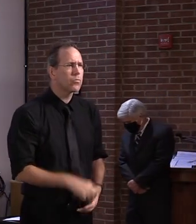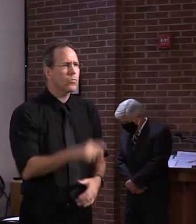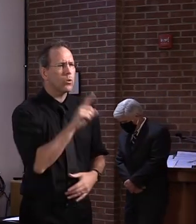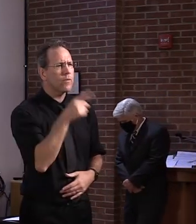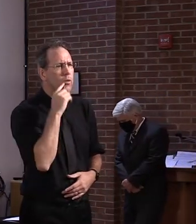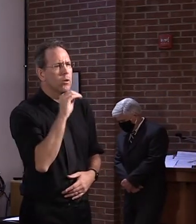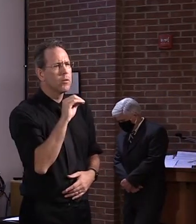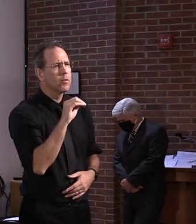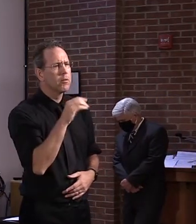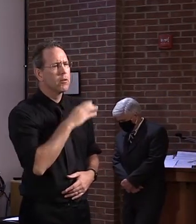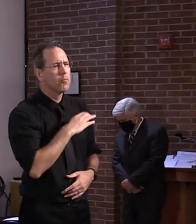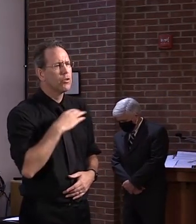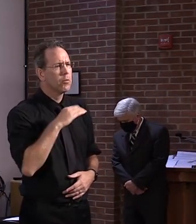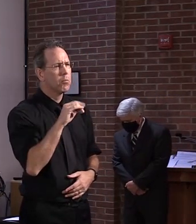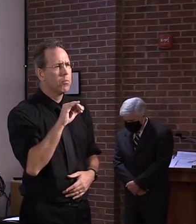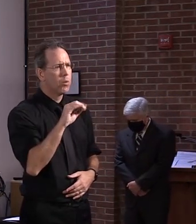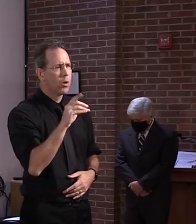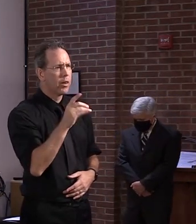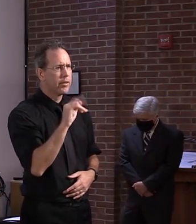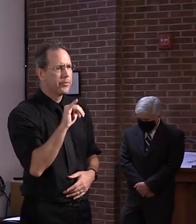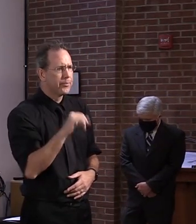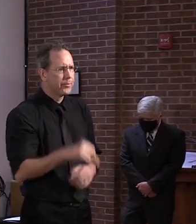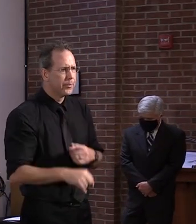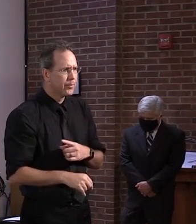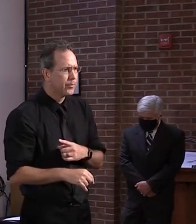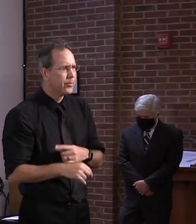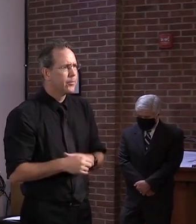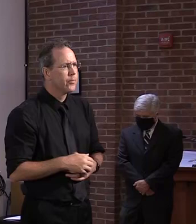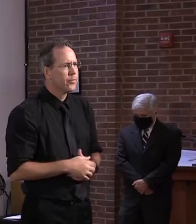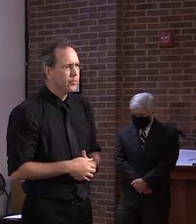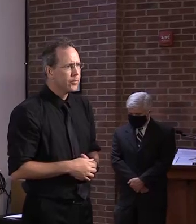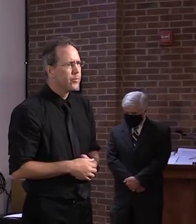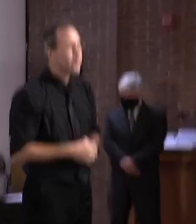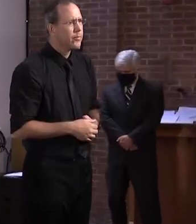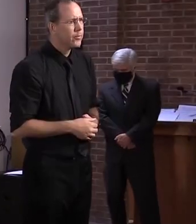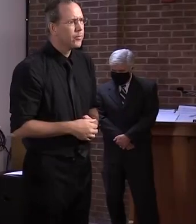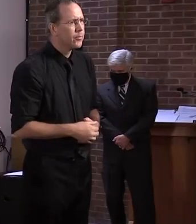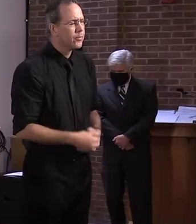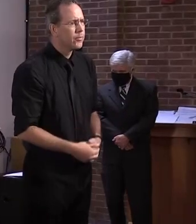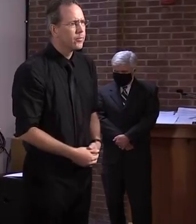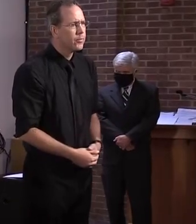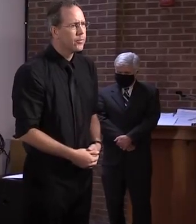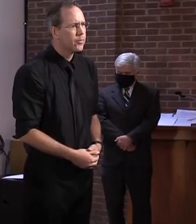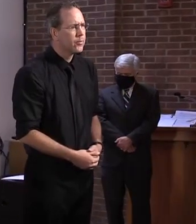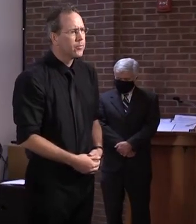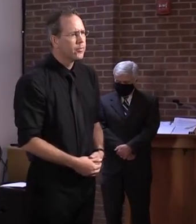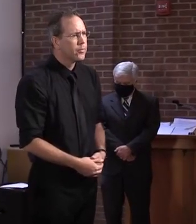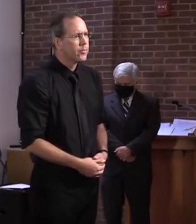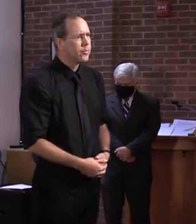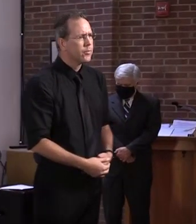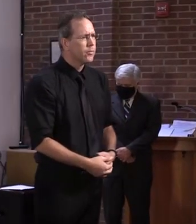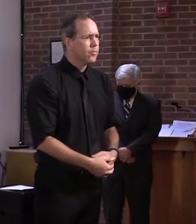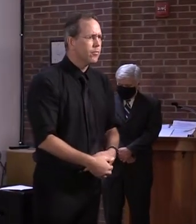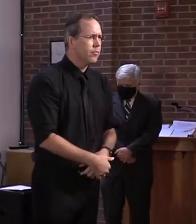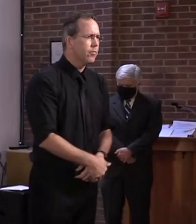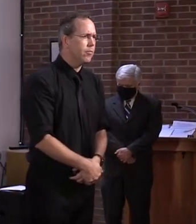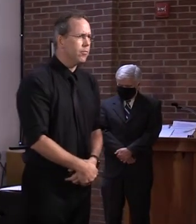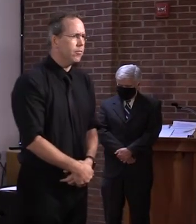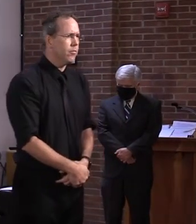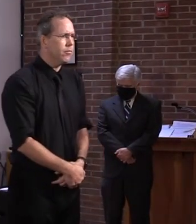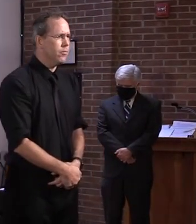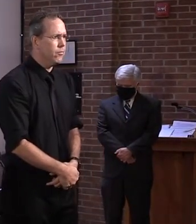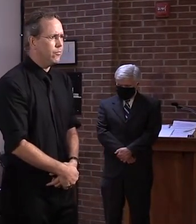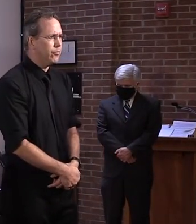beat the dickens out of our, uh, out of our roadways is, uh, overweight trucks. Um, do we